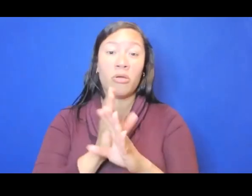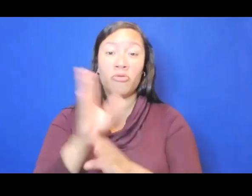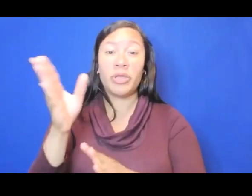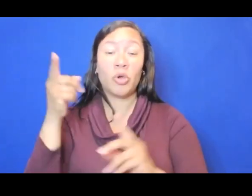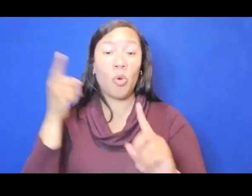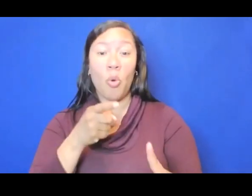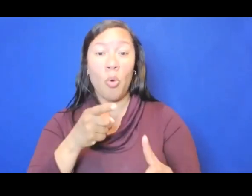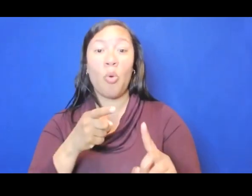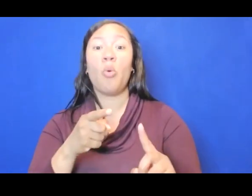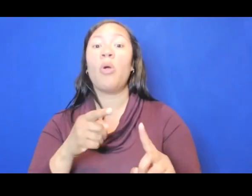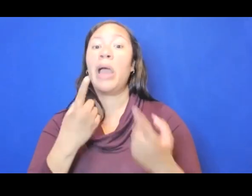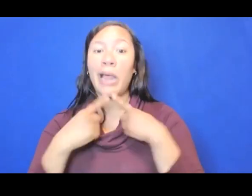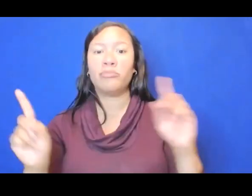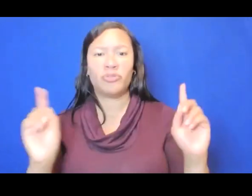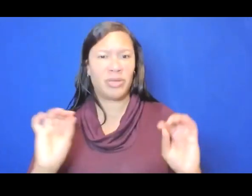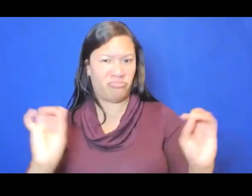All right.